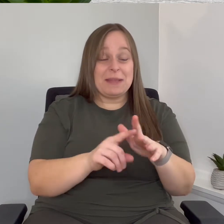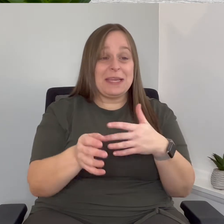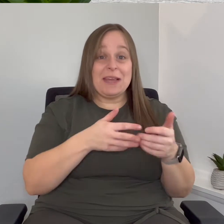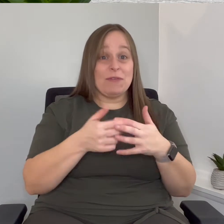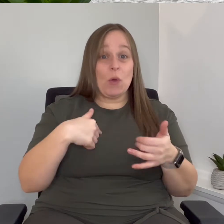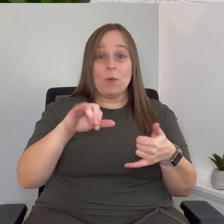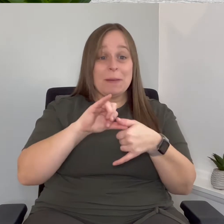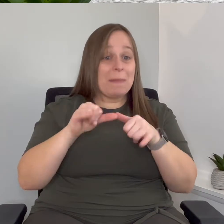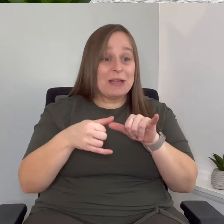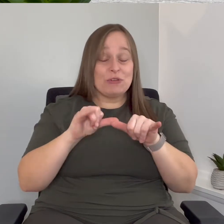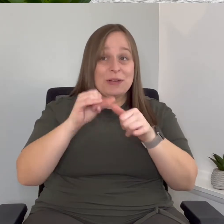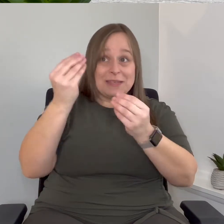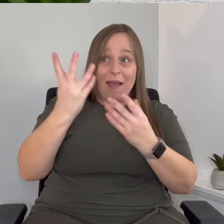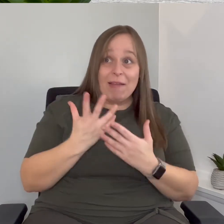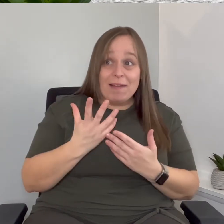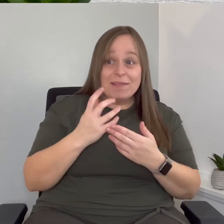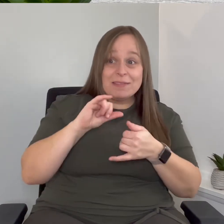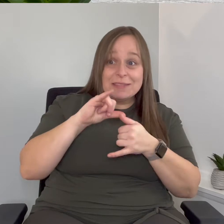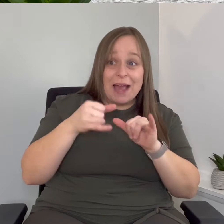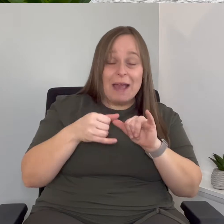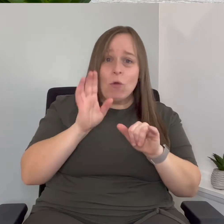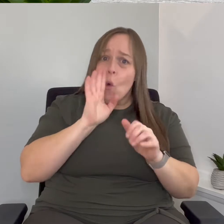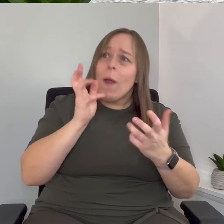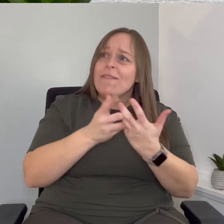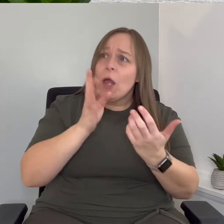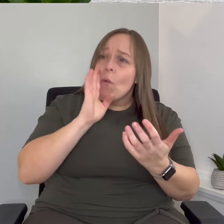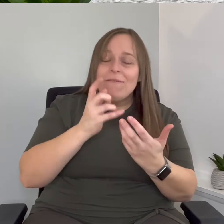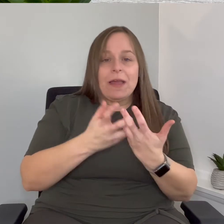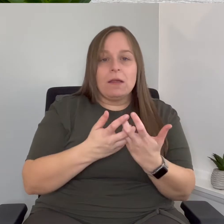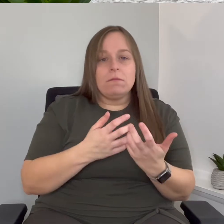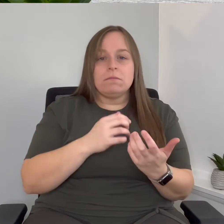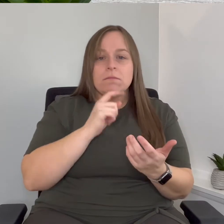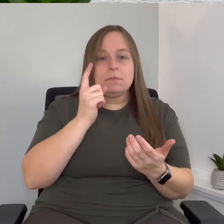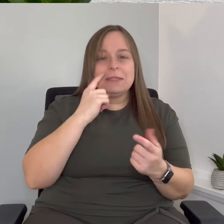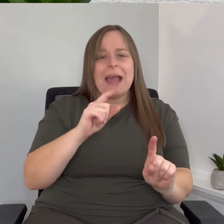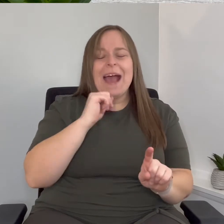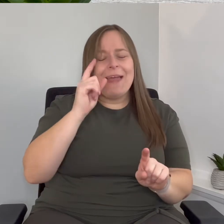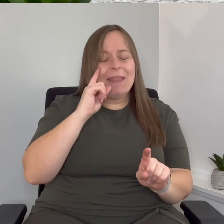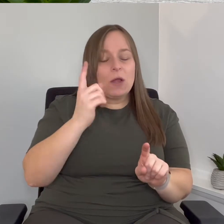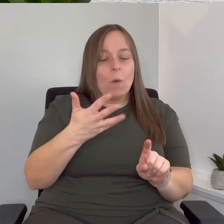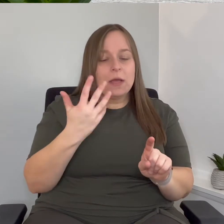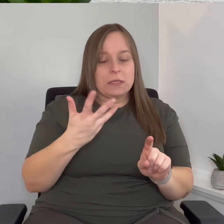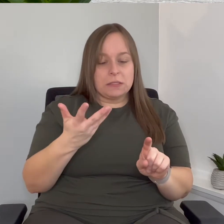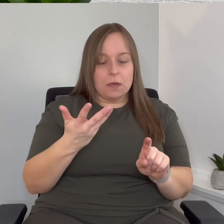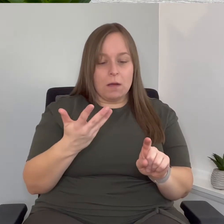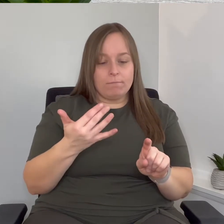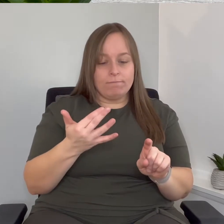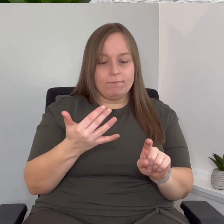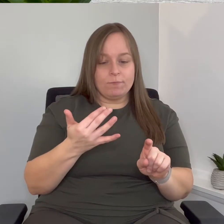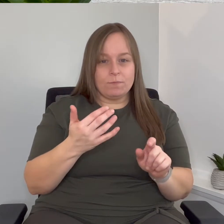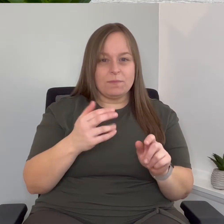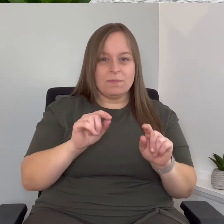us measuring and them telling us it will fit it didn't I think it was the the level